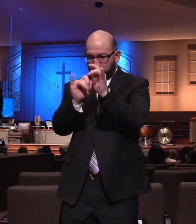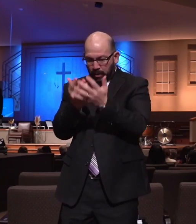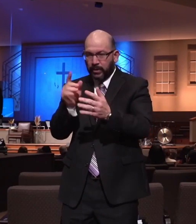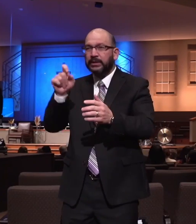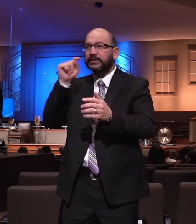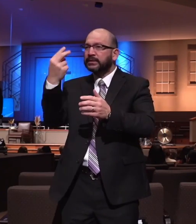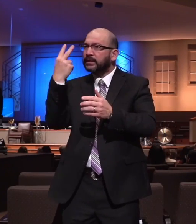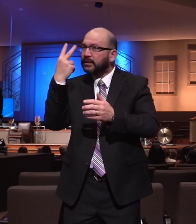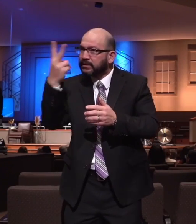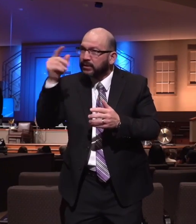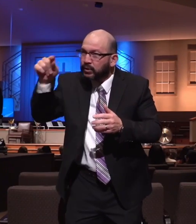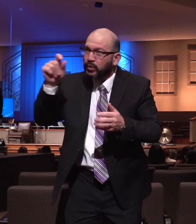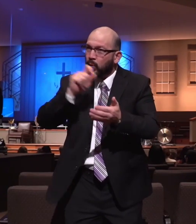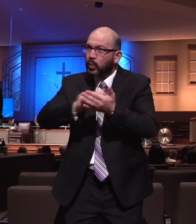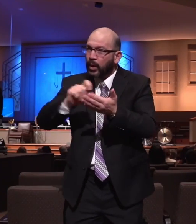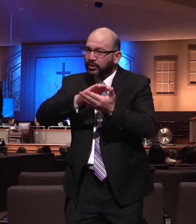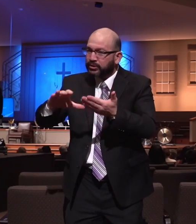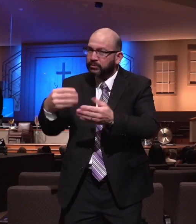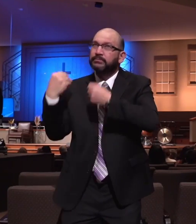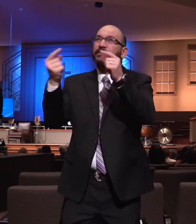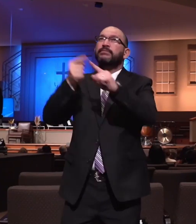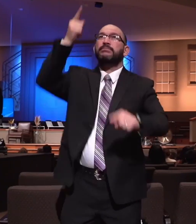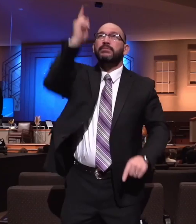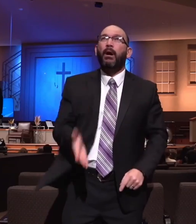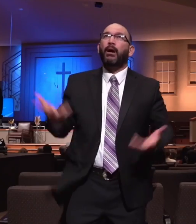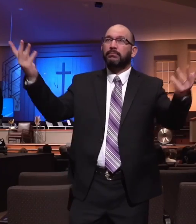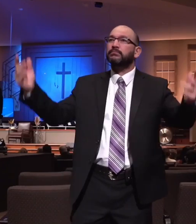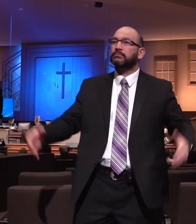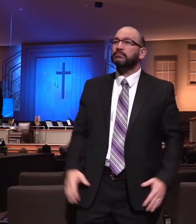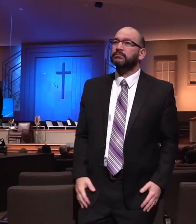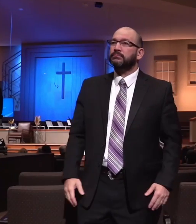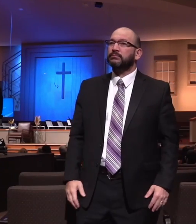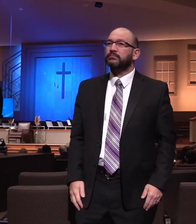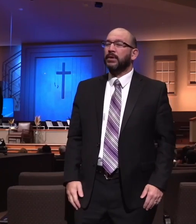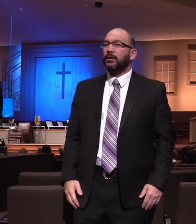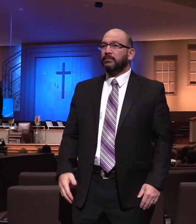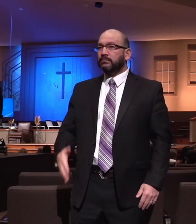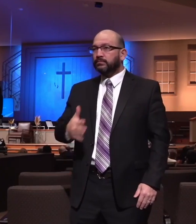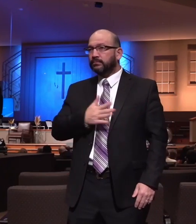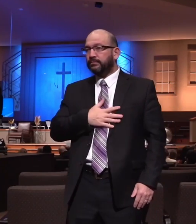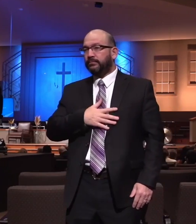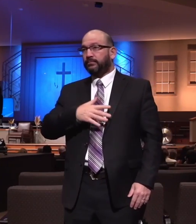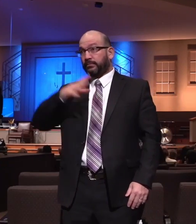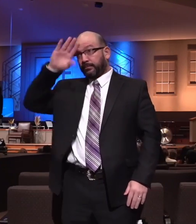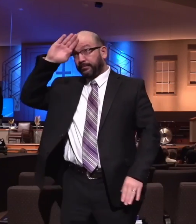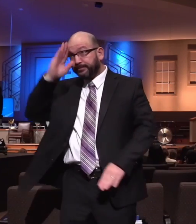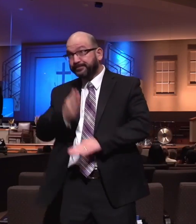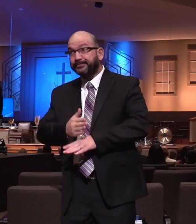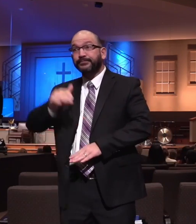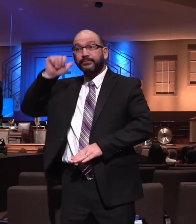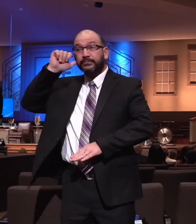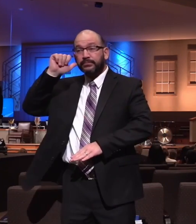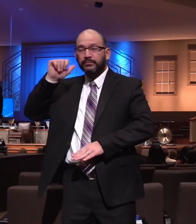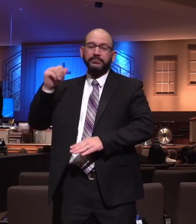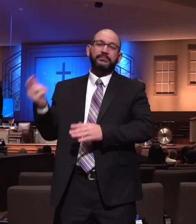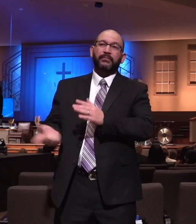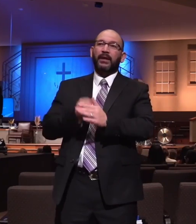They need to see it. My boys, sometimes they'd come into the desk there on a Saturday night. They'd see